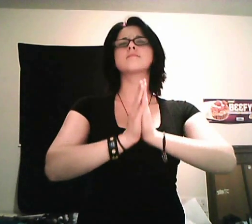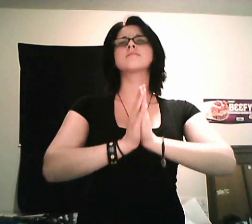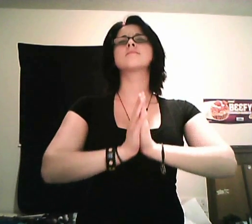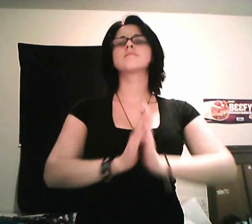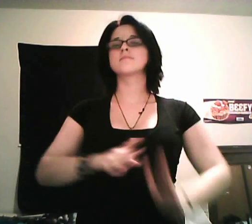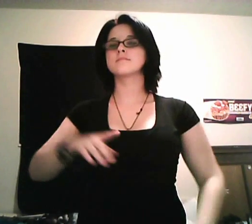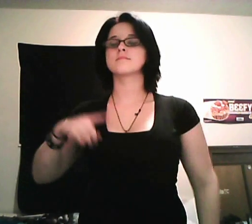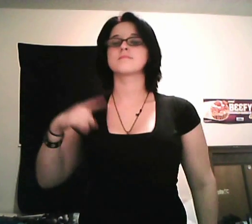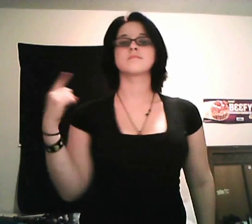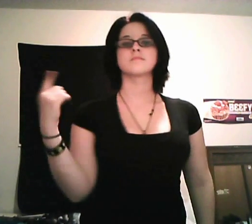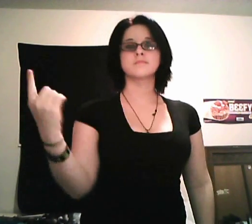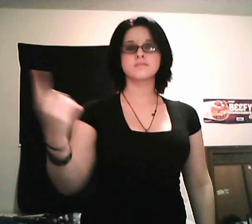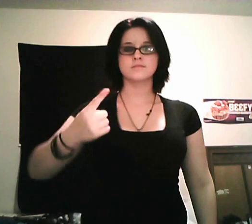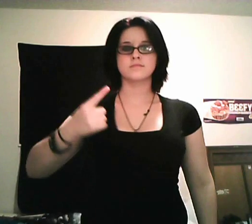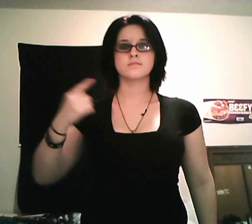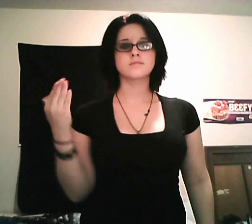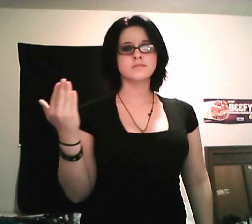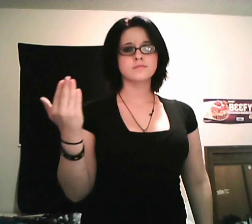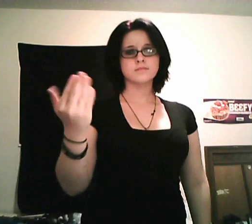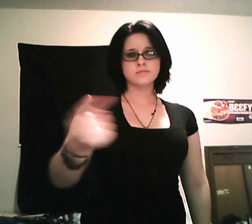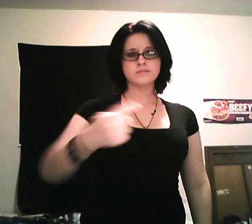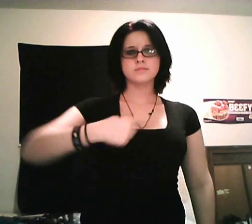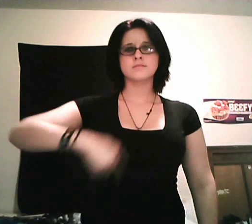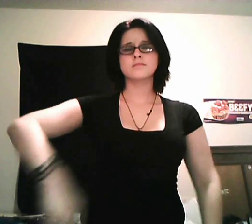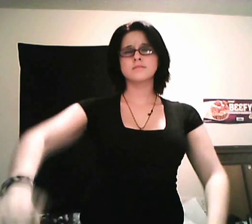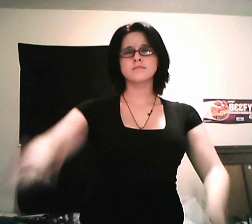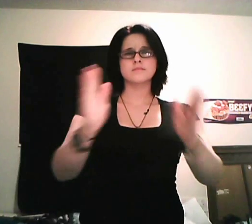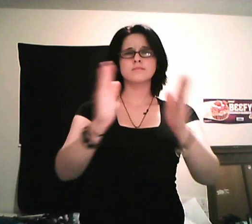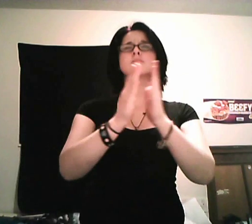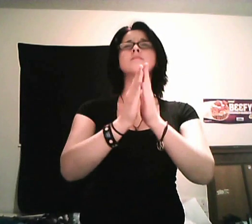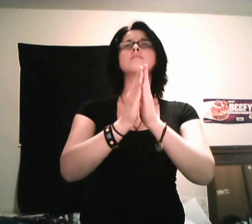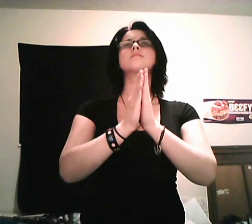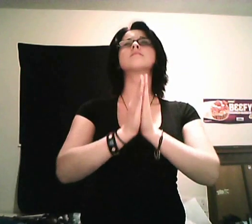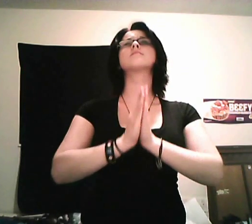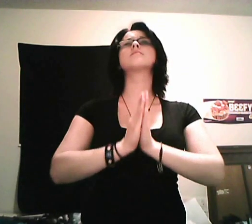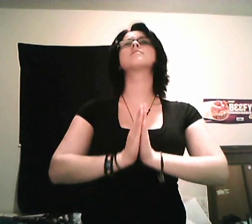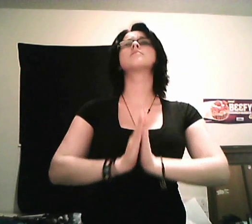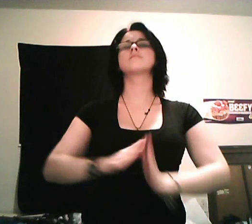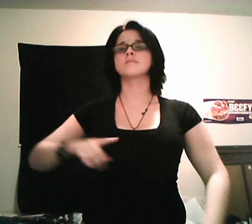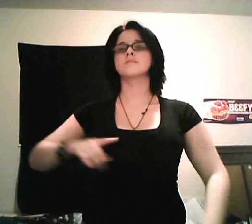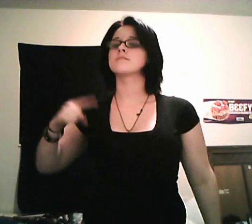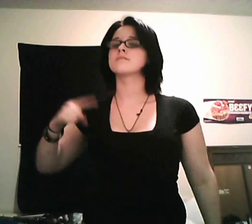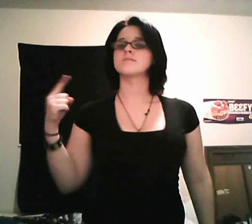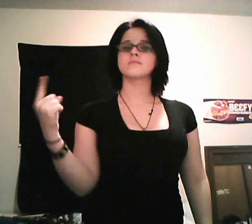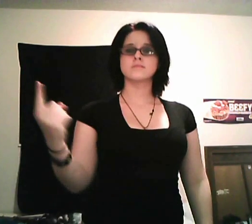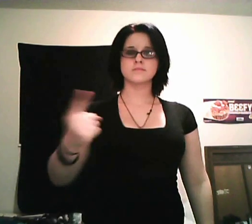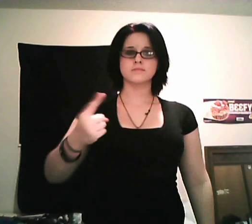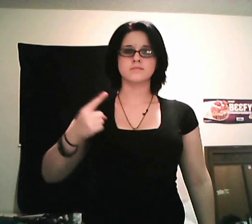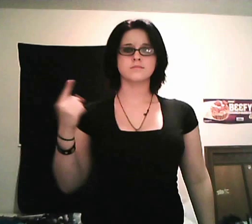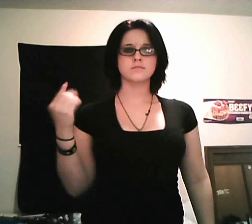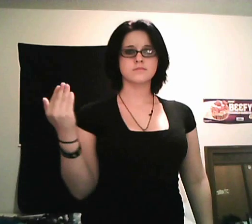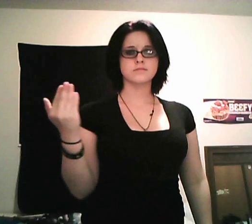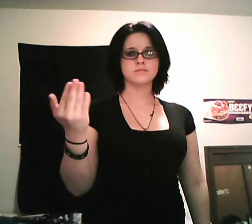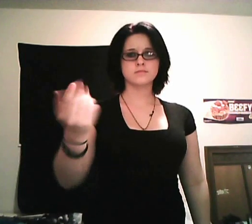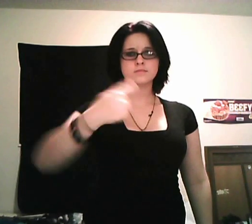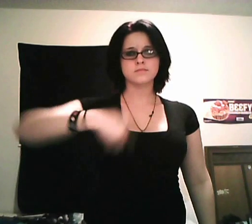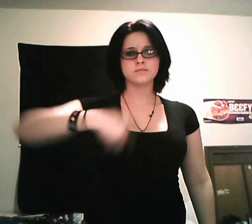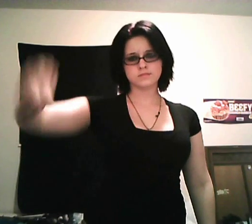To be only yours, I pray To be only yours,